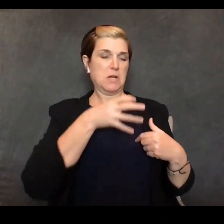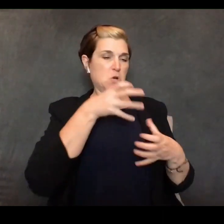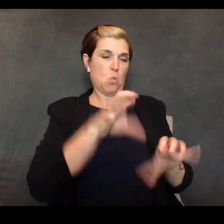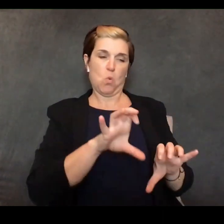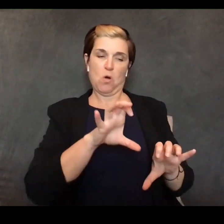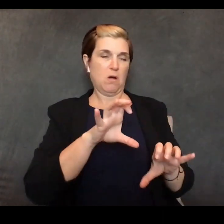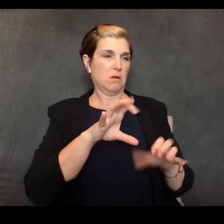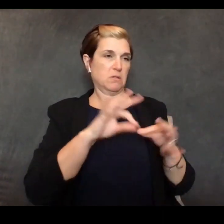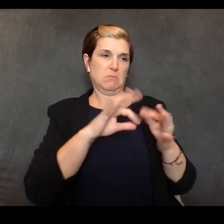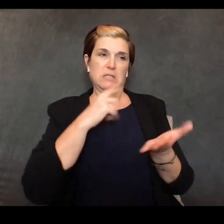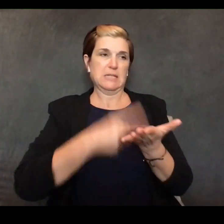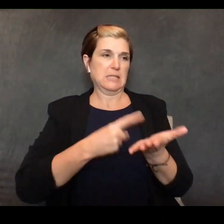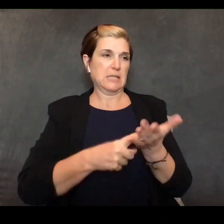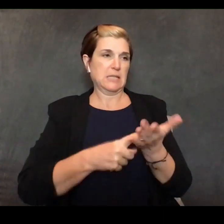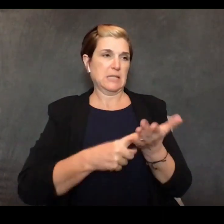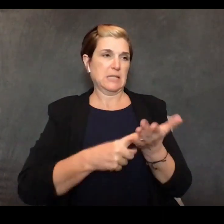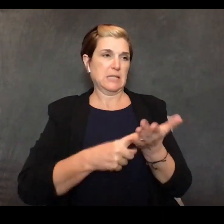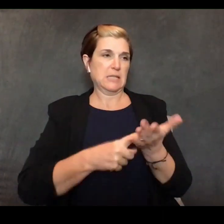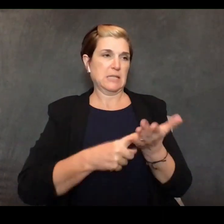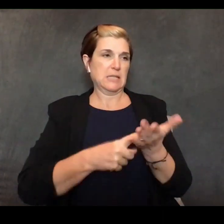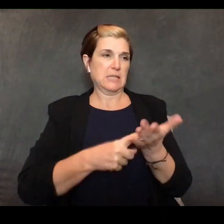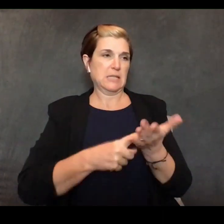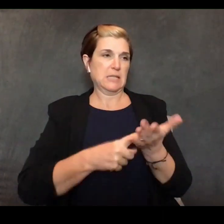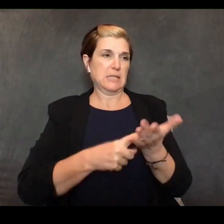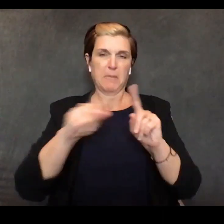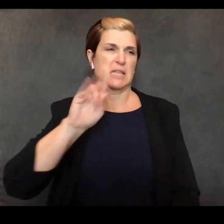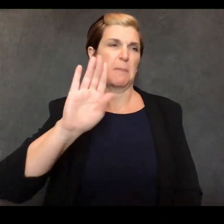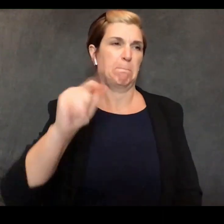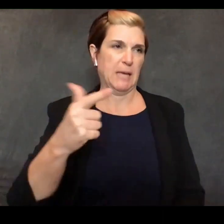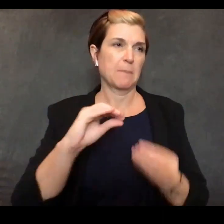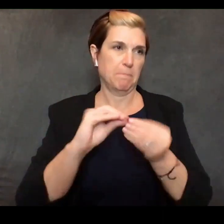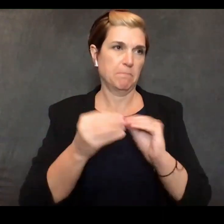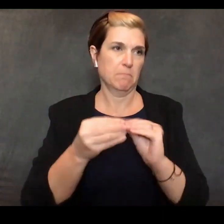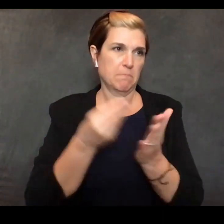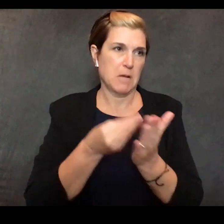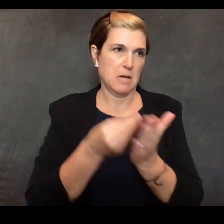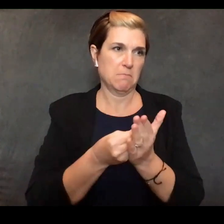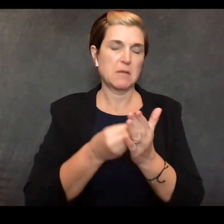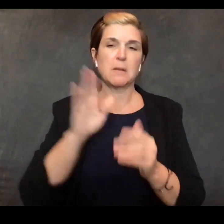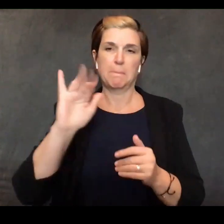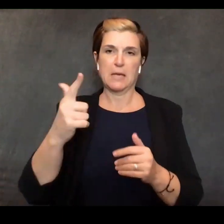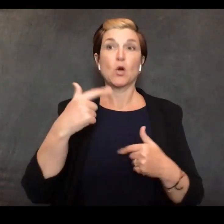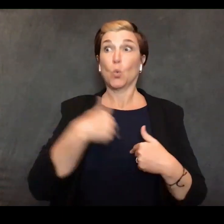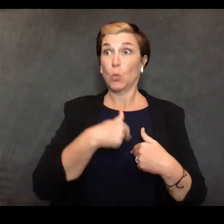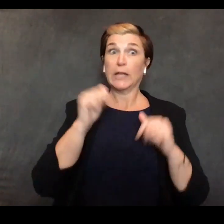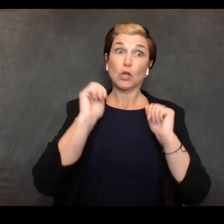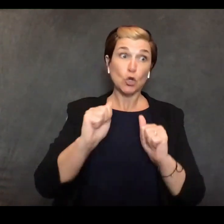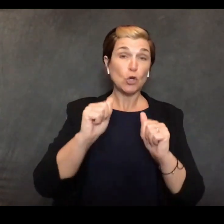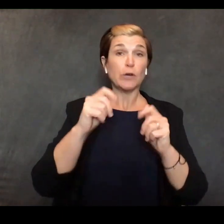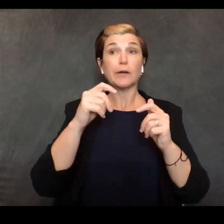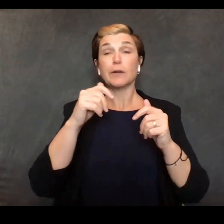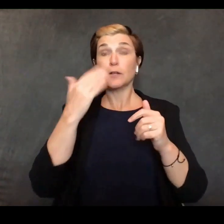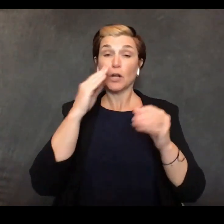big the expression we could do it two ways we could keep going back every day or every week uh... we're going big and uh... that's where